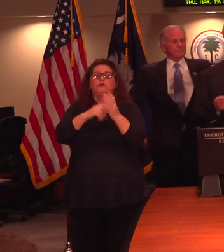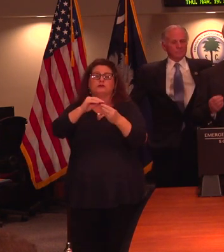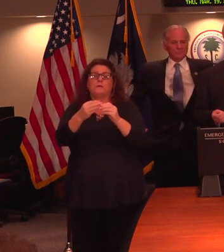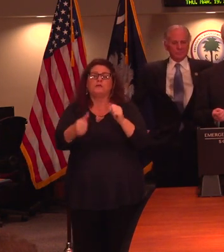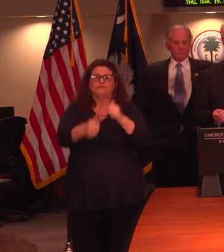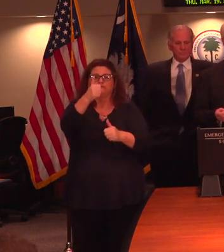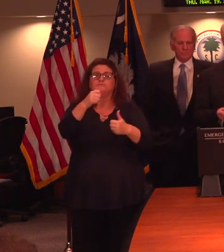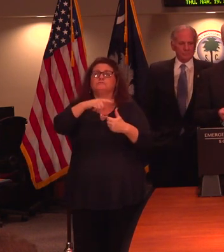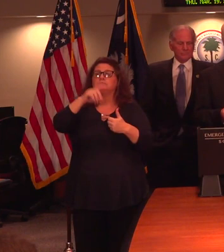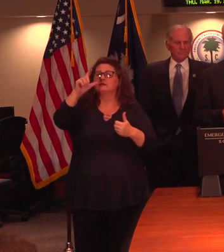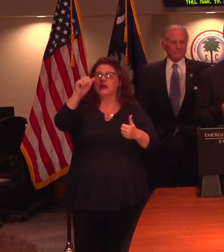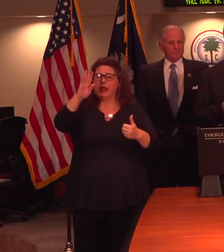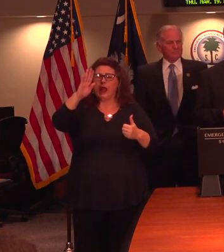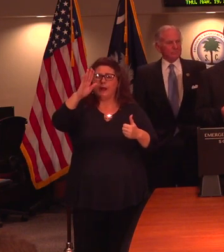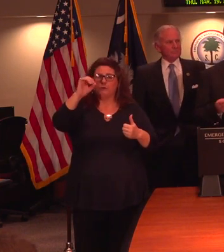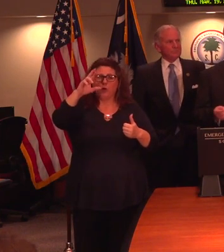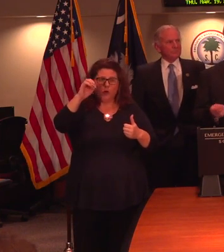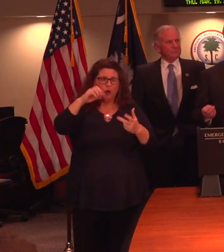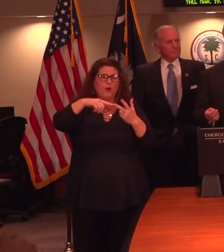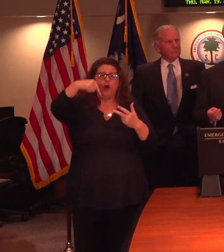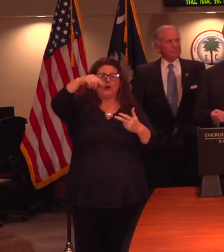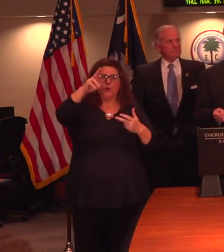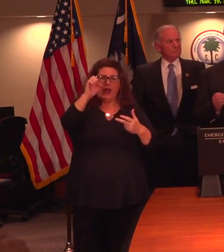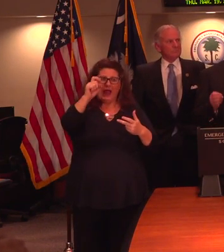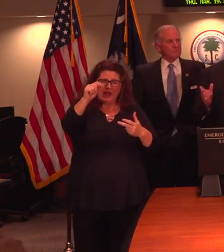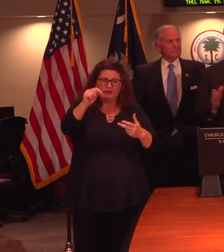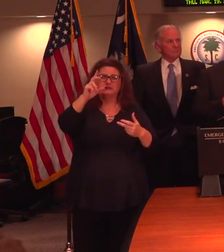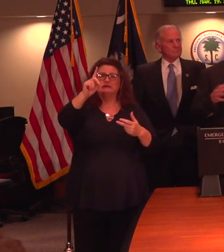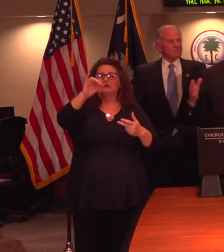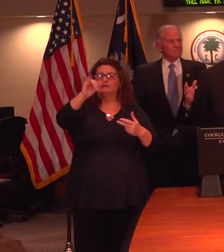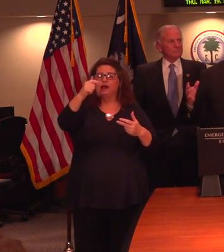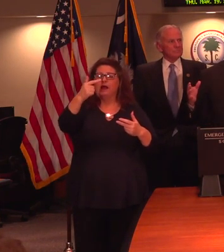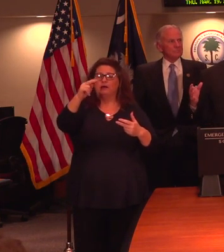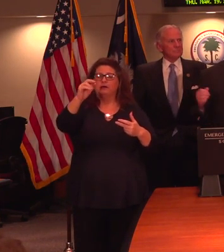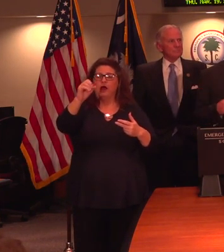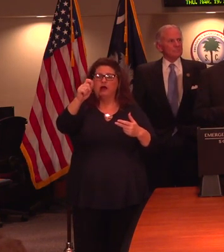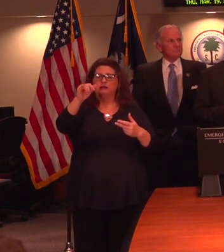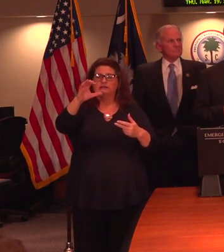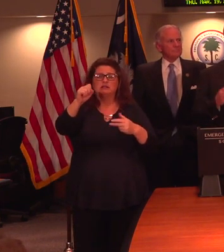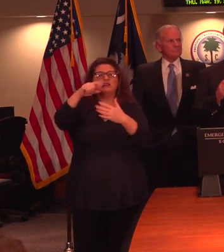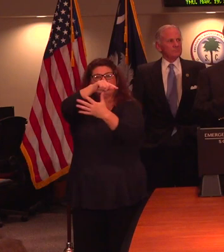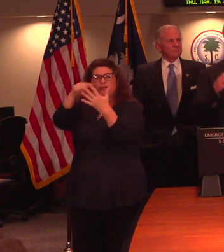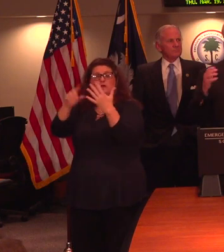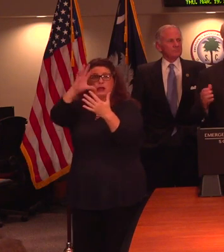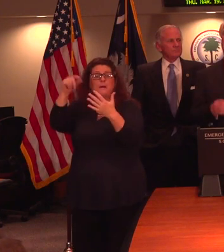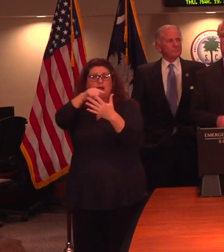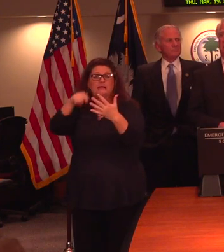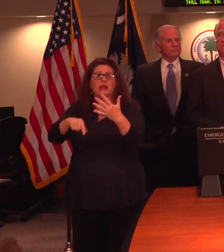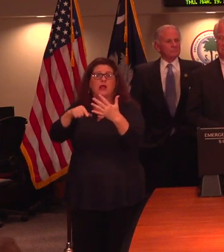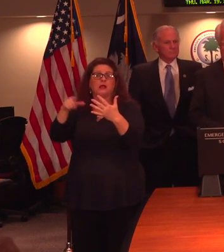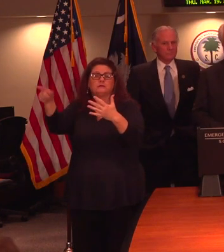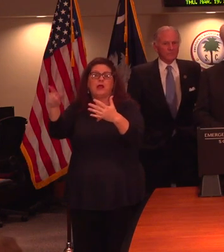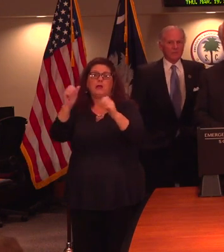LabCorp, and Quest Diagnostics are doing them as well. So a greater population is being screened and